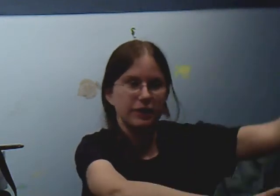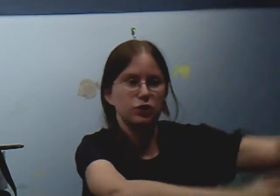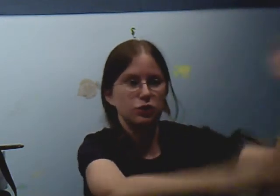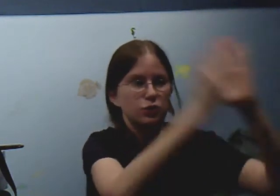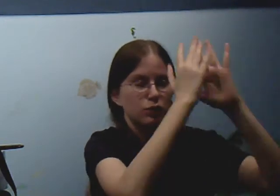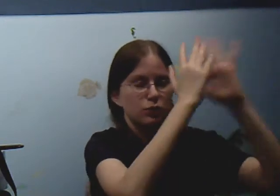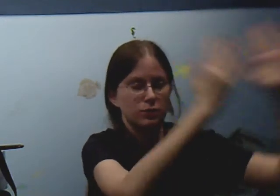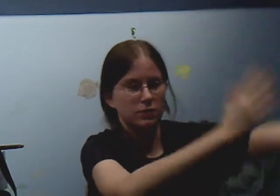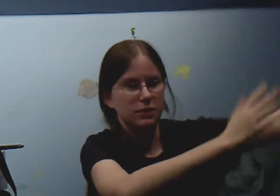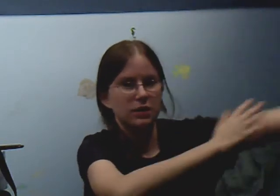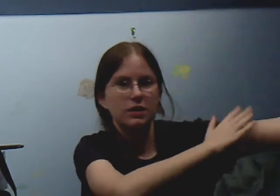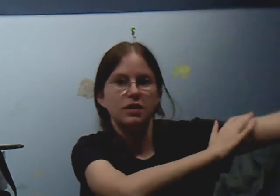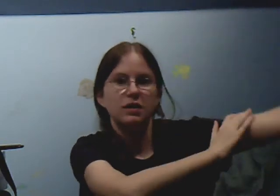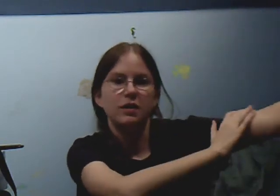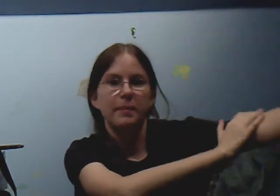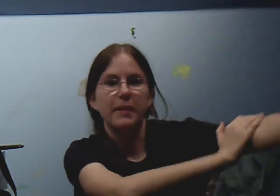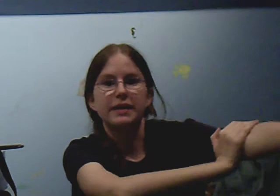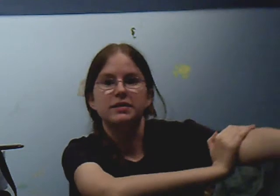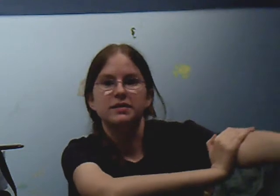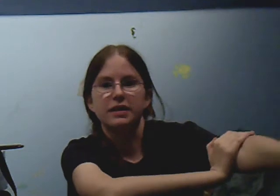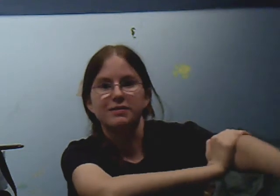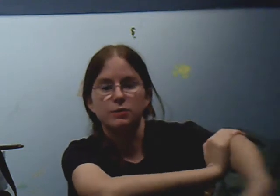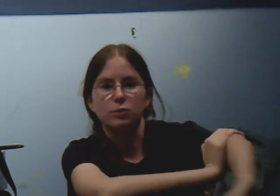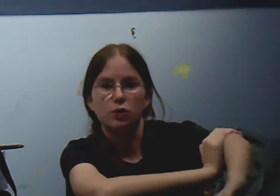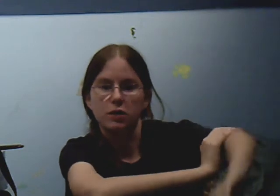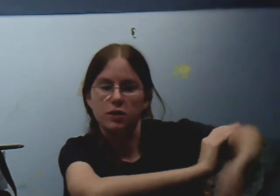that new mindset even more.